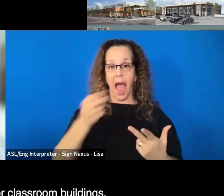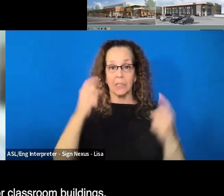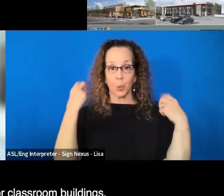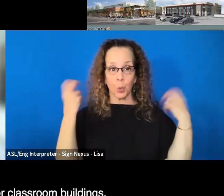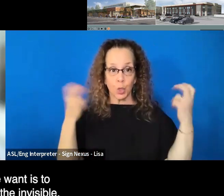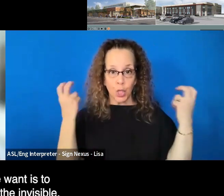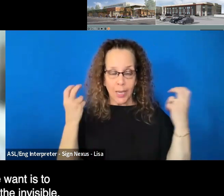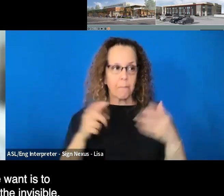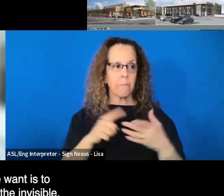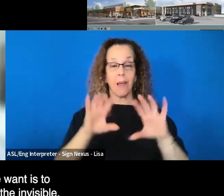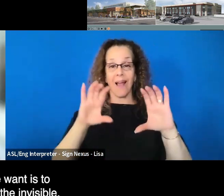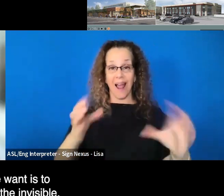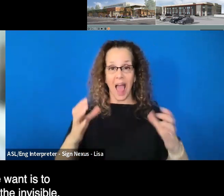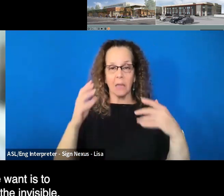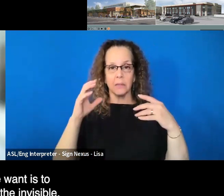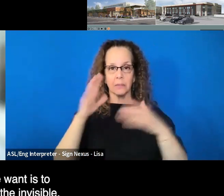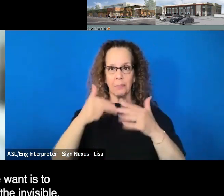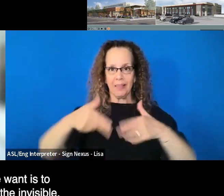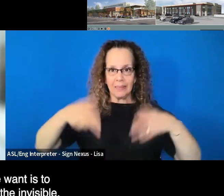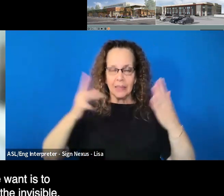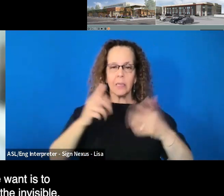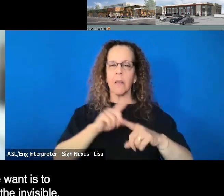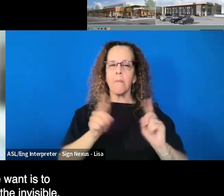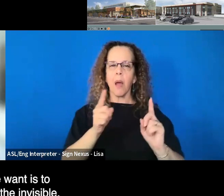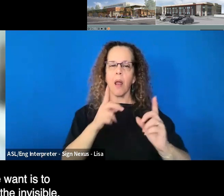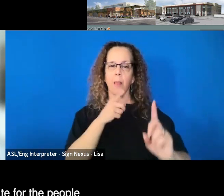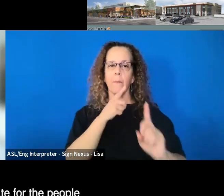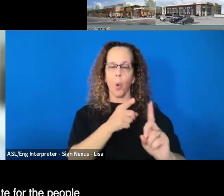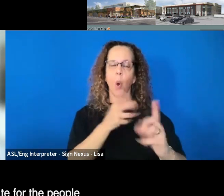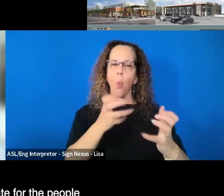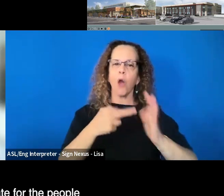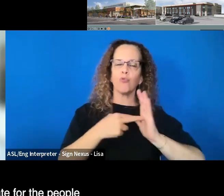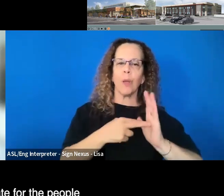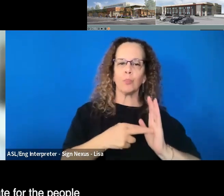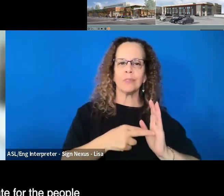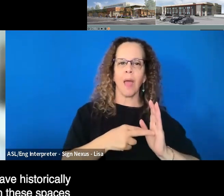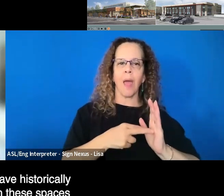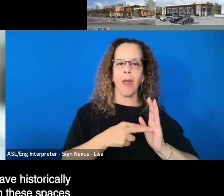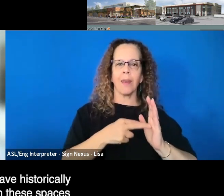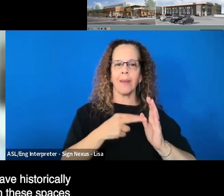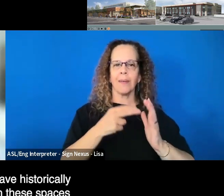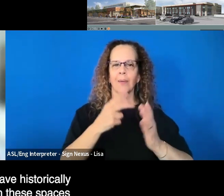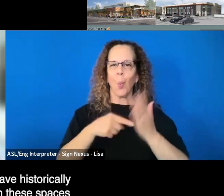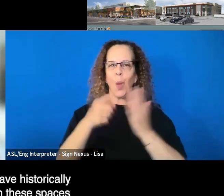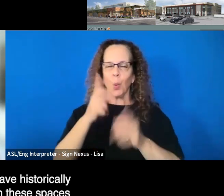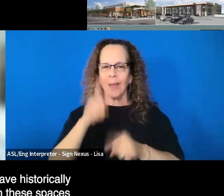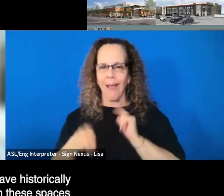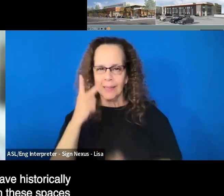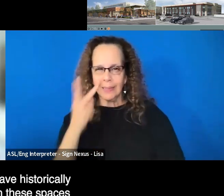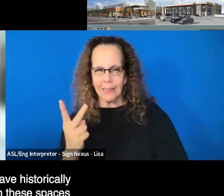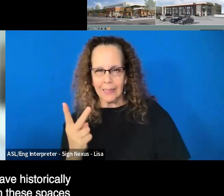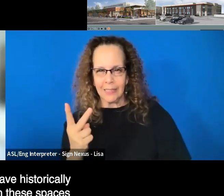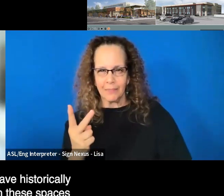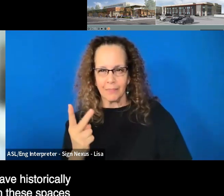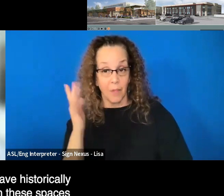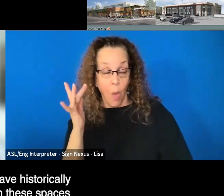buildings, what we want is to represent the invisible. And to advocate for the people who might have